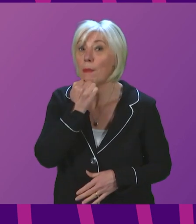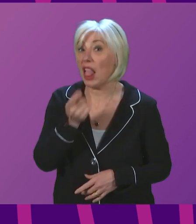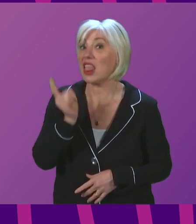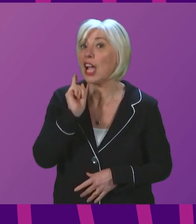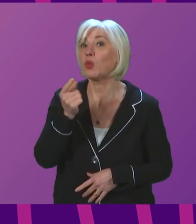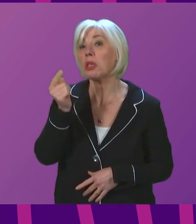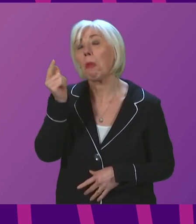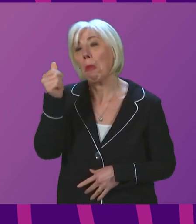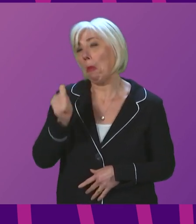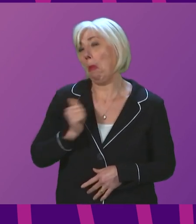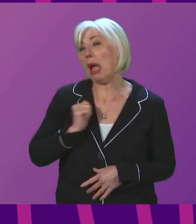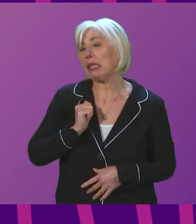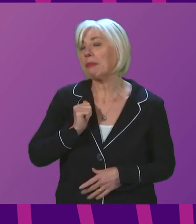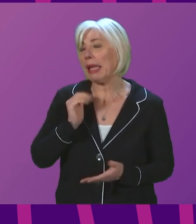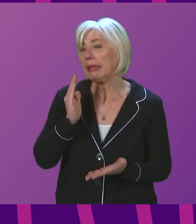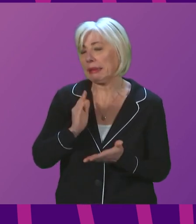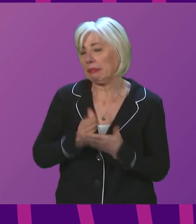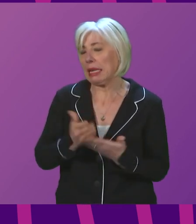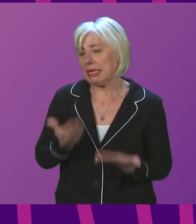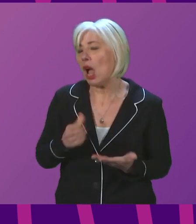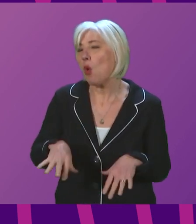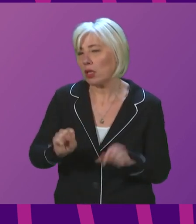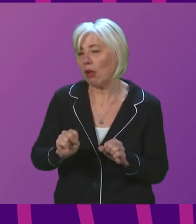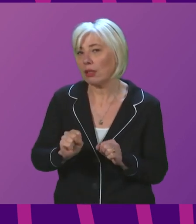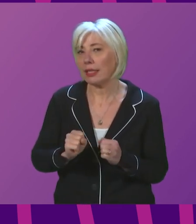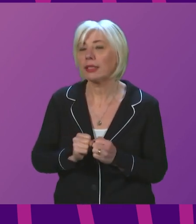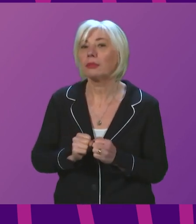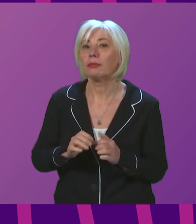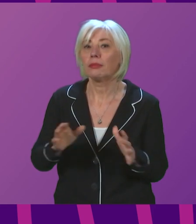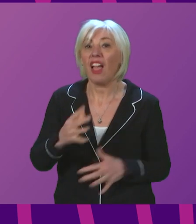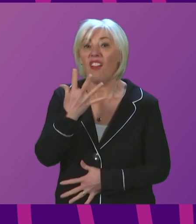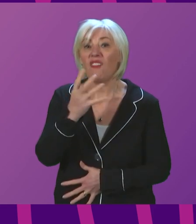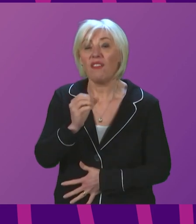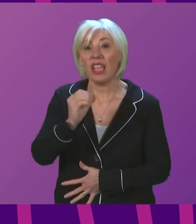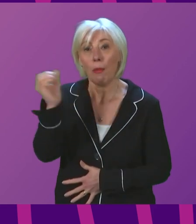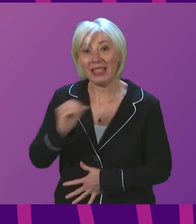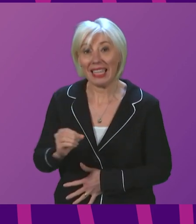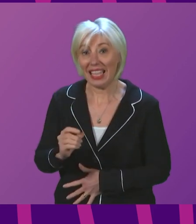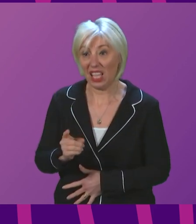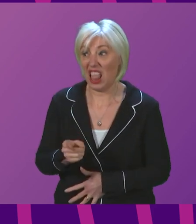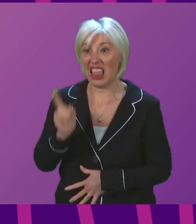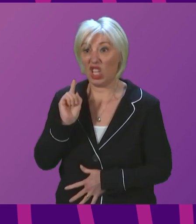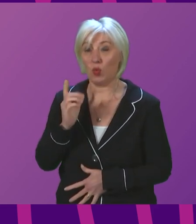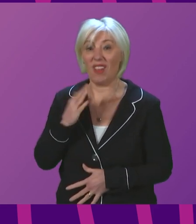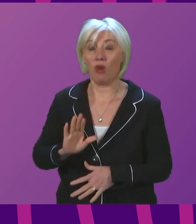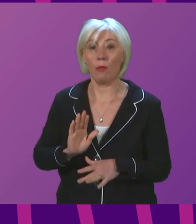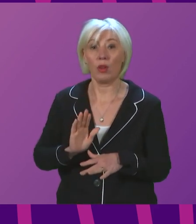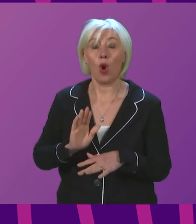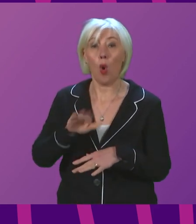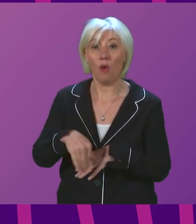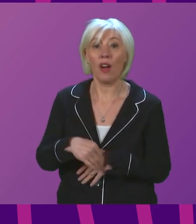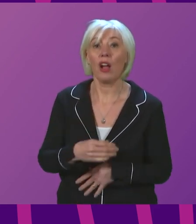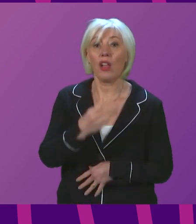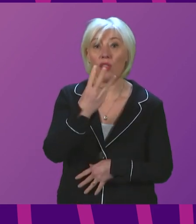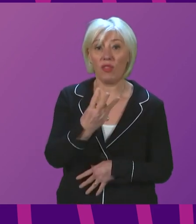has now started to materialise. Cases increased by more than 50% in the past week, from over 3